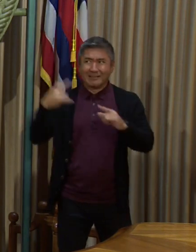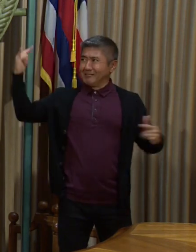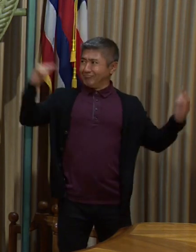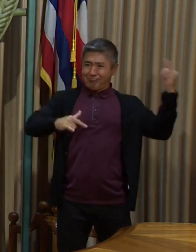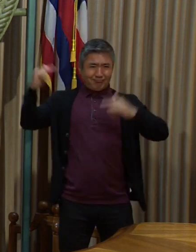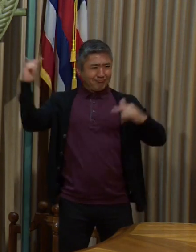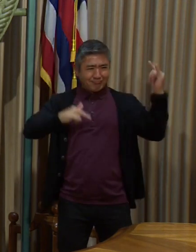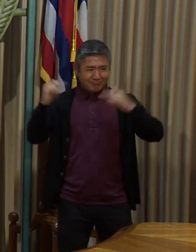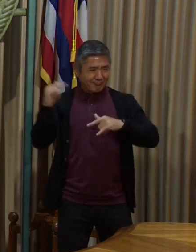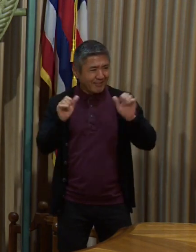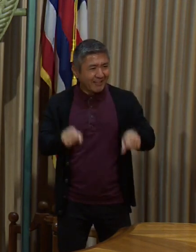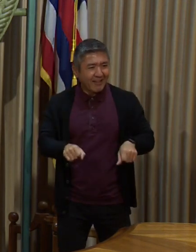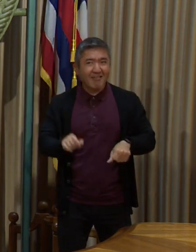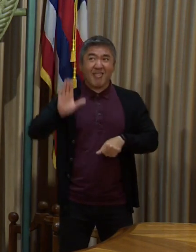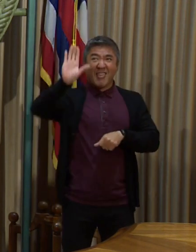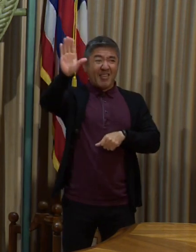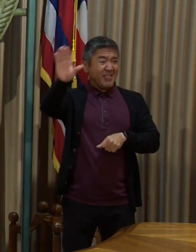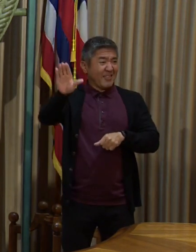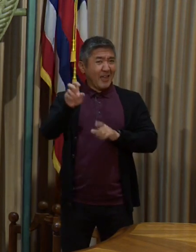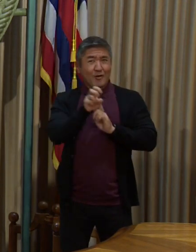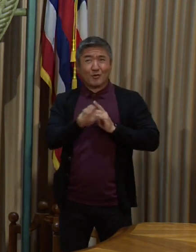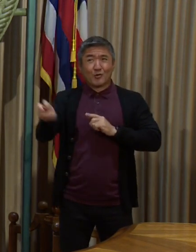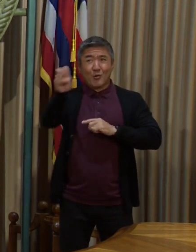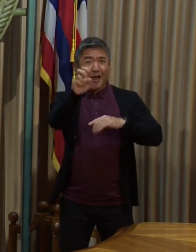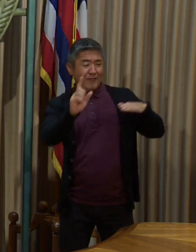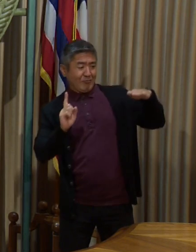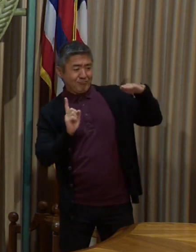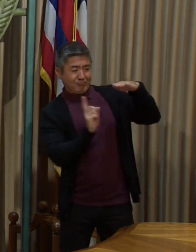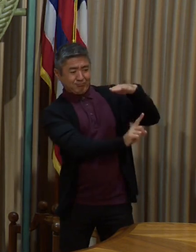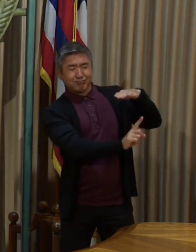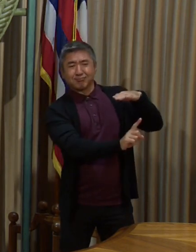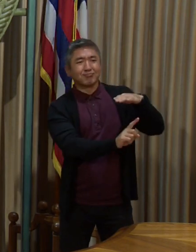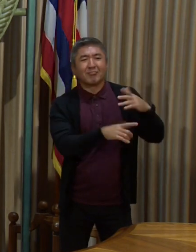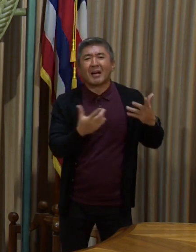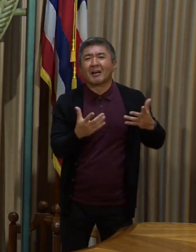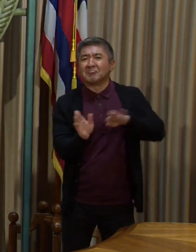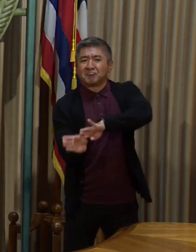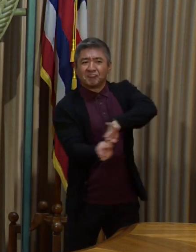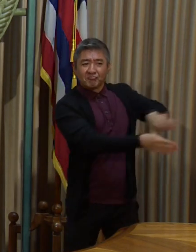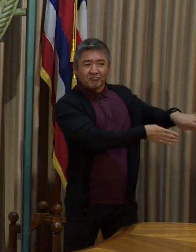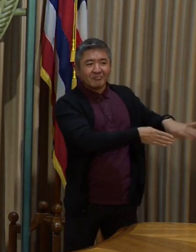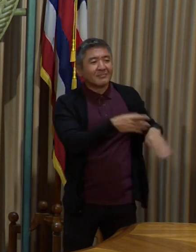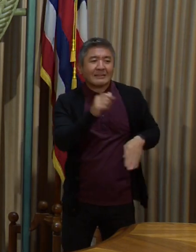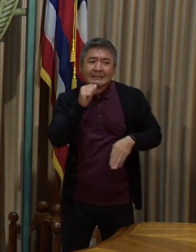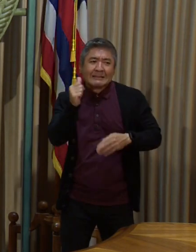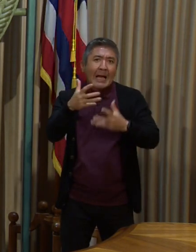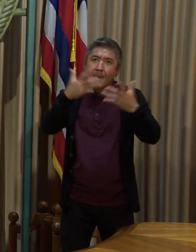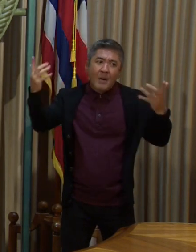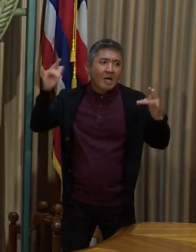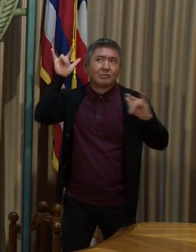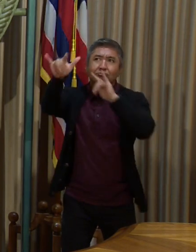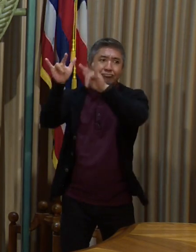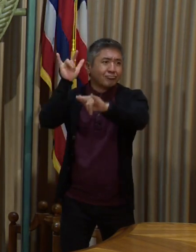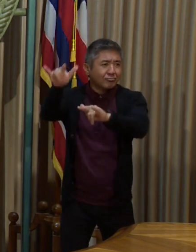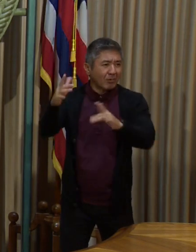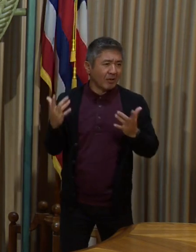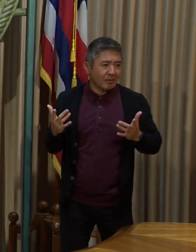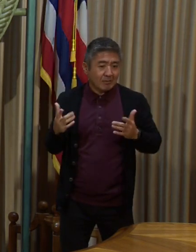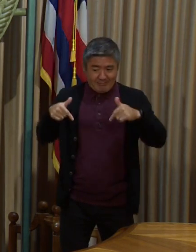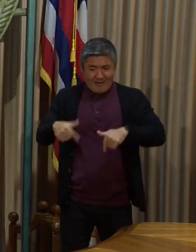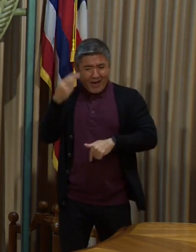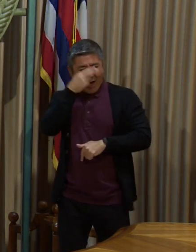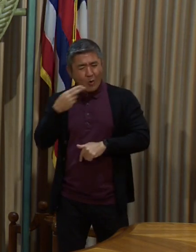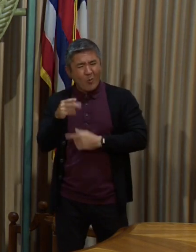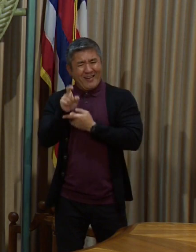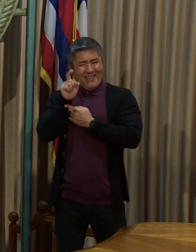able to drop their travel quarantine because people were not traveling to Alaska. We continue to have the Safe Travels Program